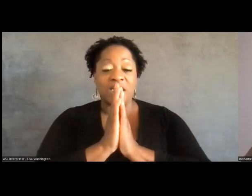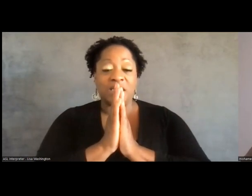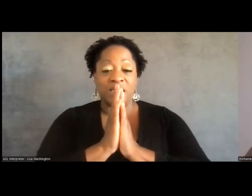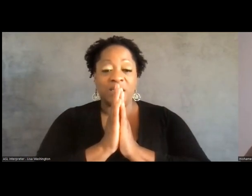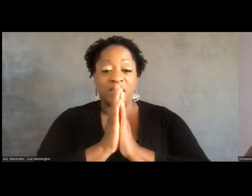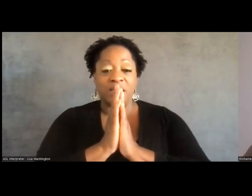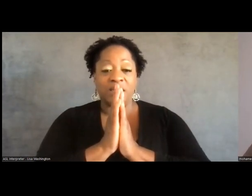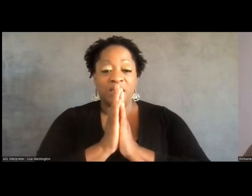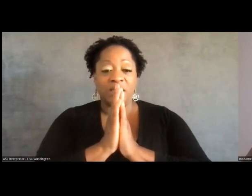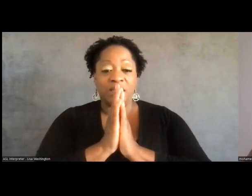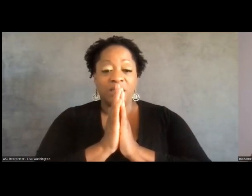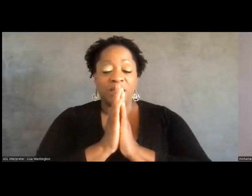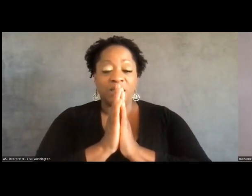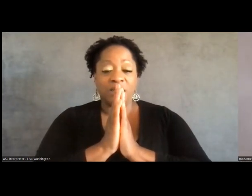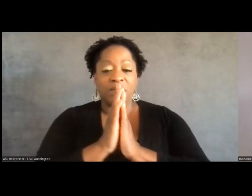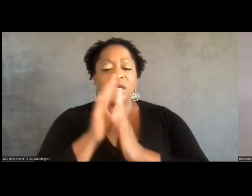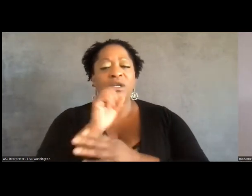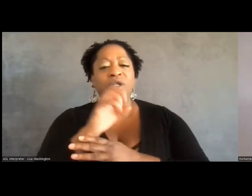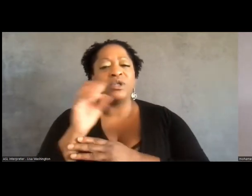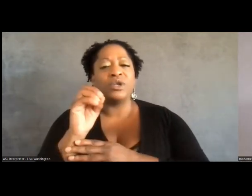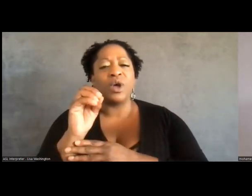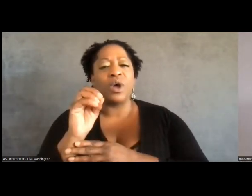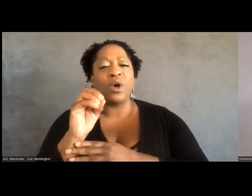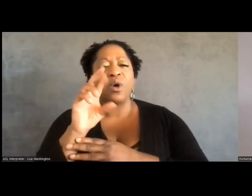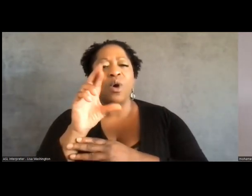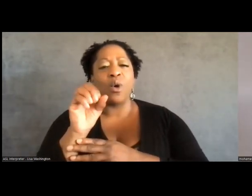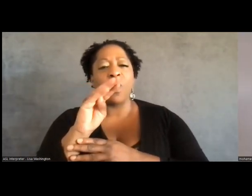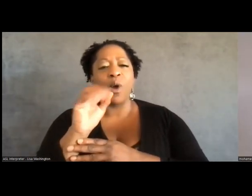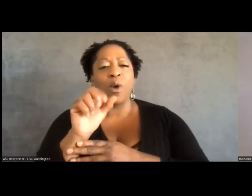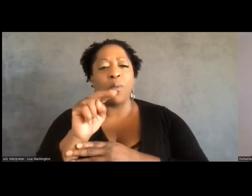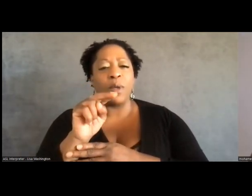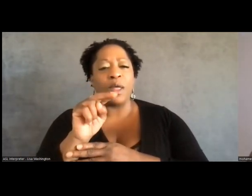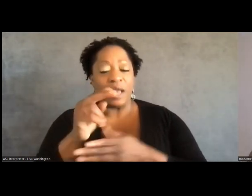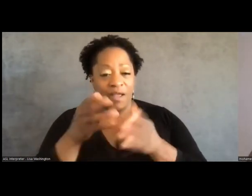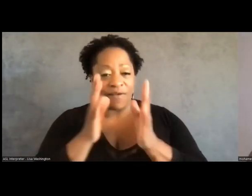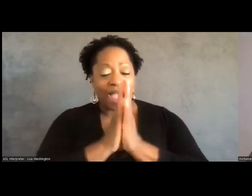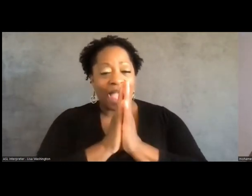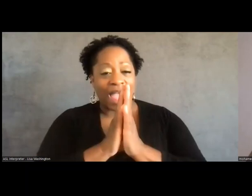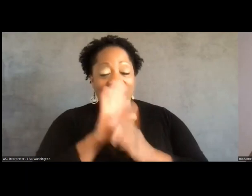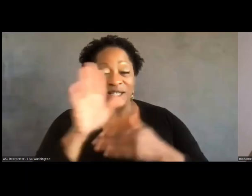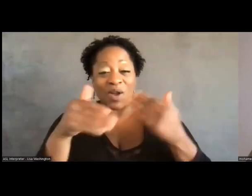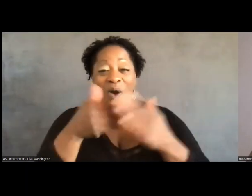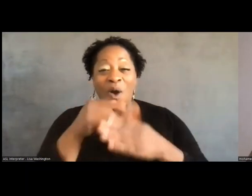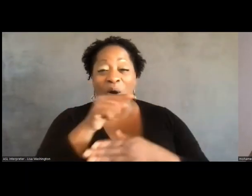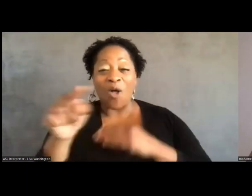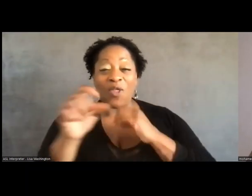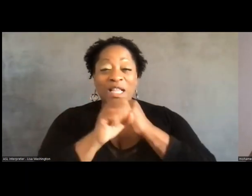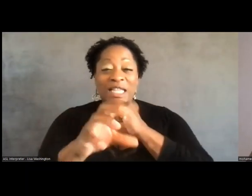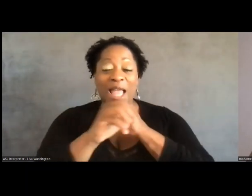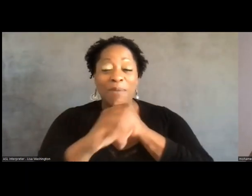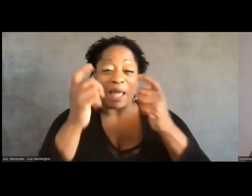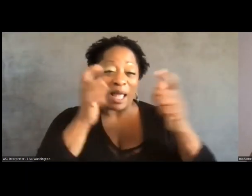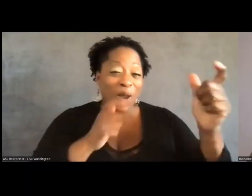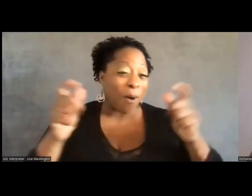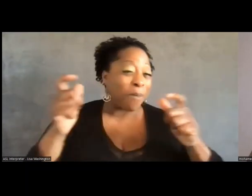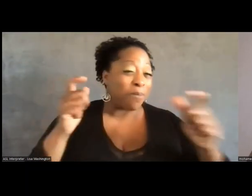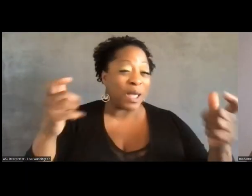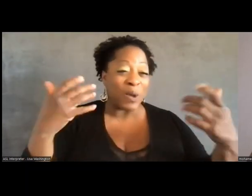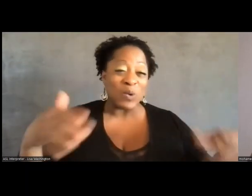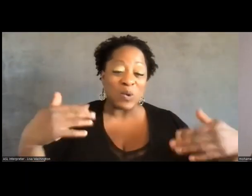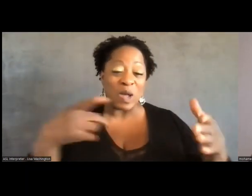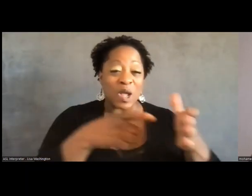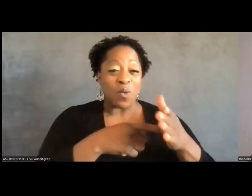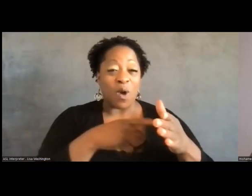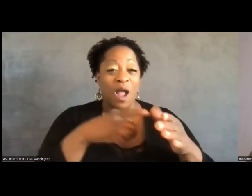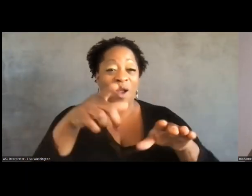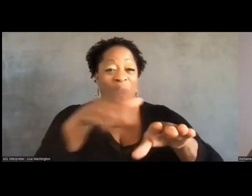Um, so Rowan asks, all of these campaigns are big in scale and require long-term commitments. And I